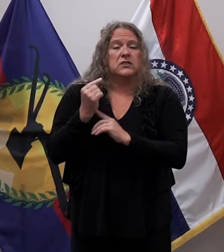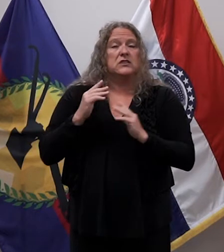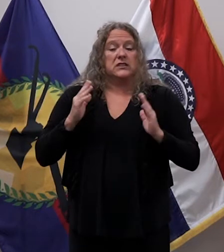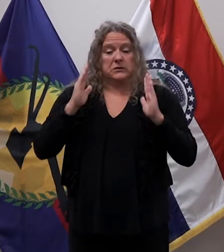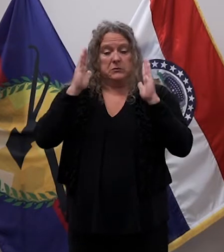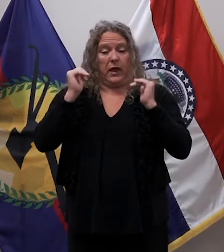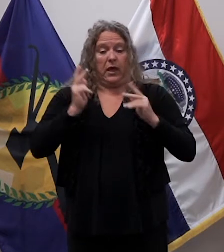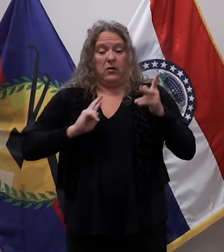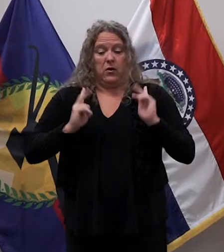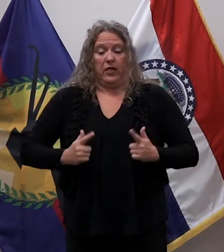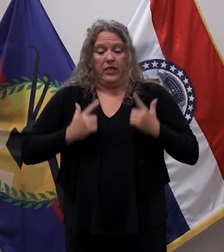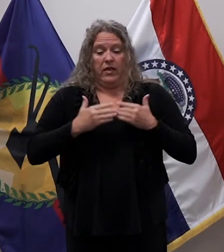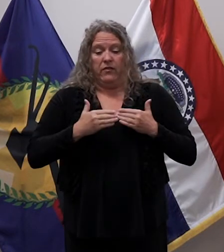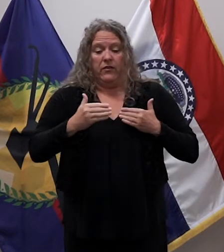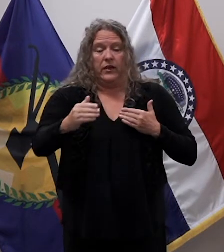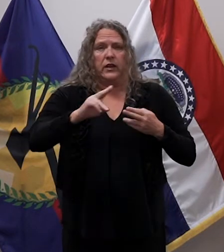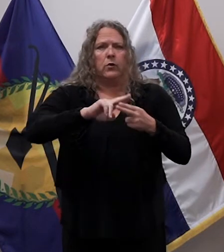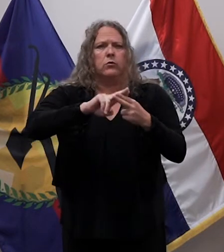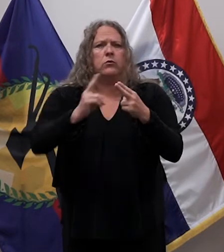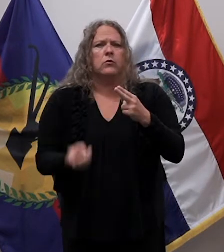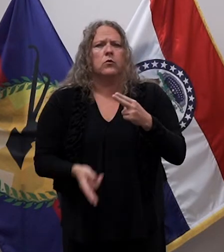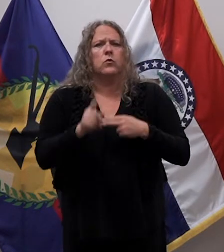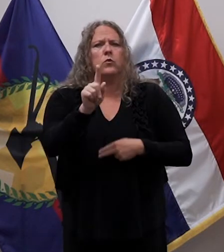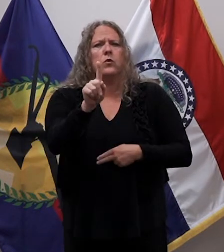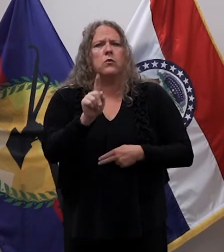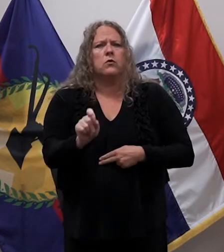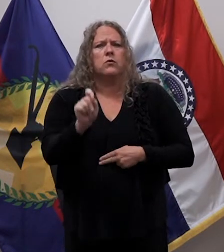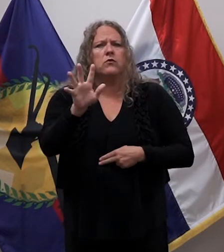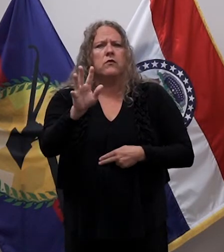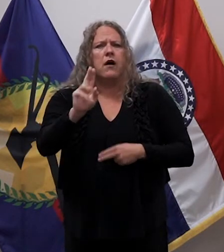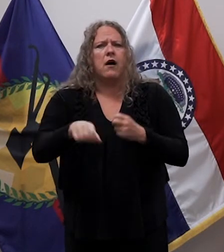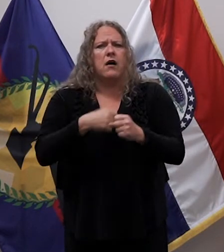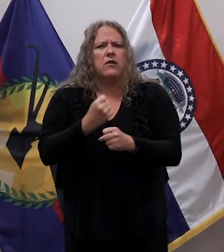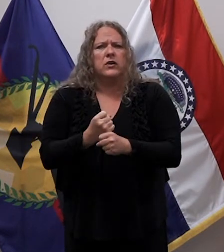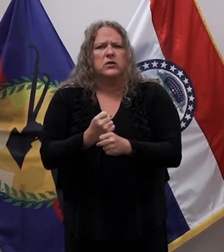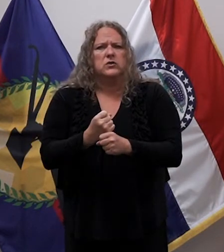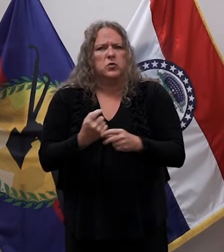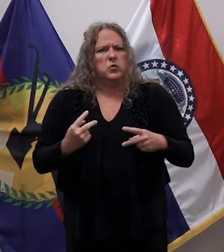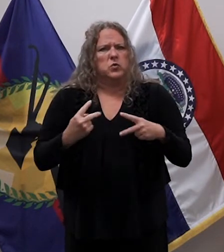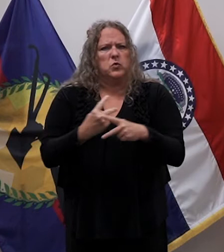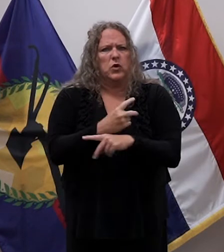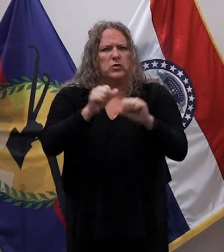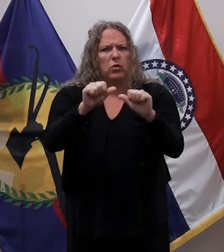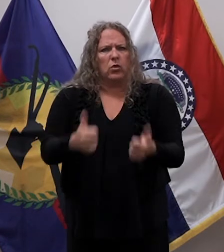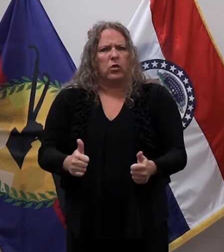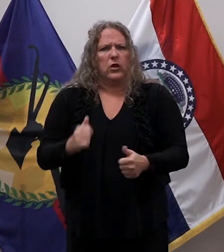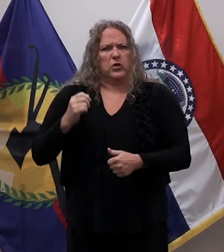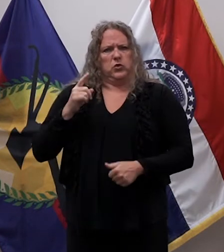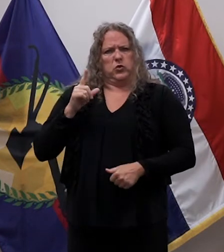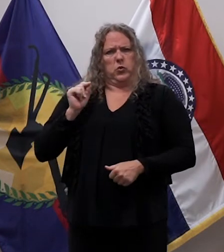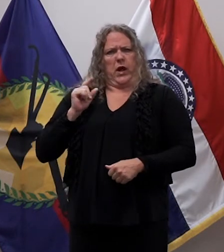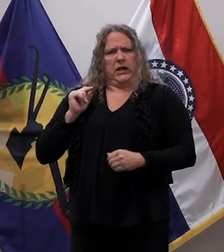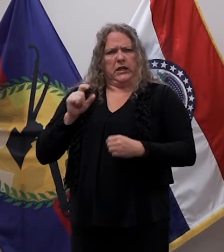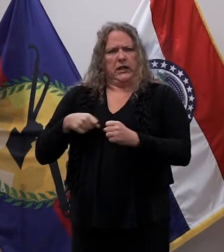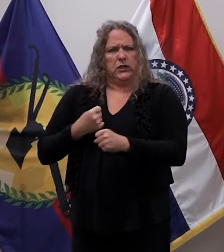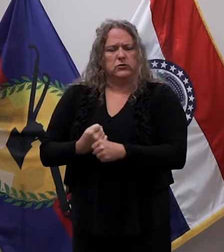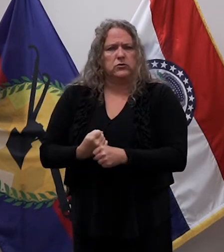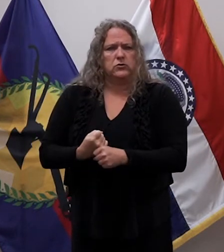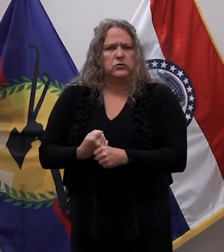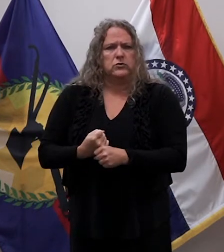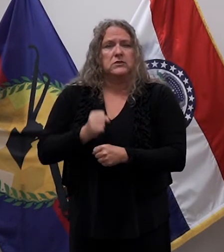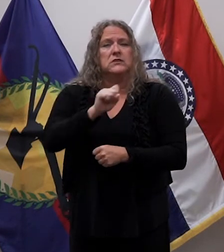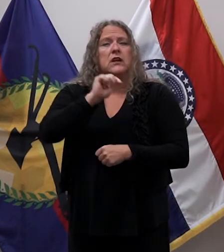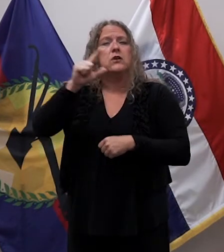1.5 years, the biggest decline in nearly two decades. In St. Louis County, life expectancy declined by 2.2 years.